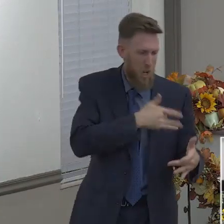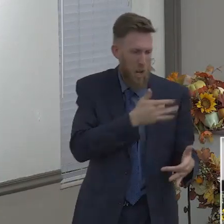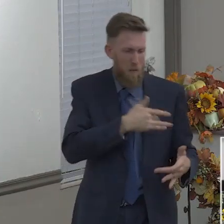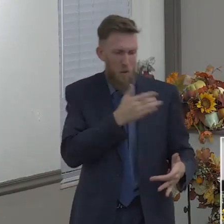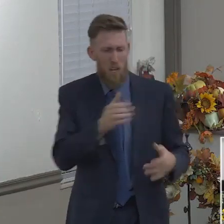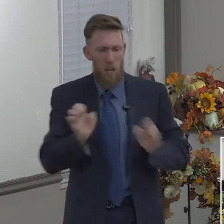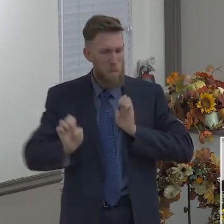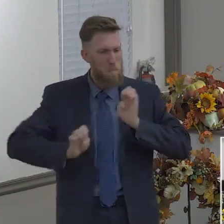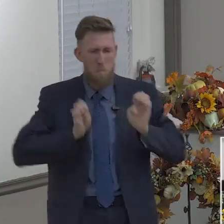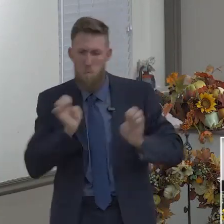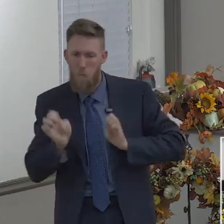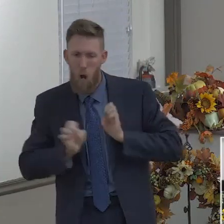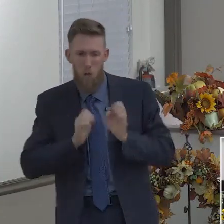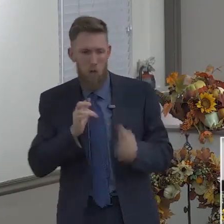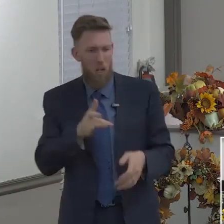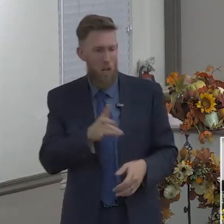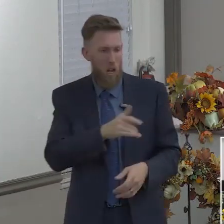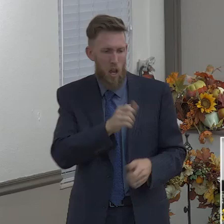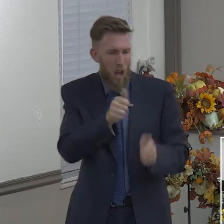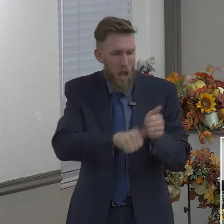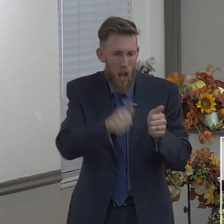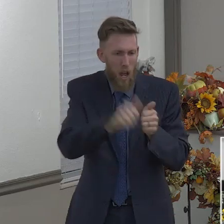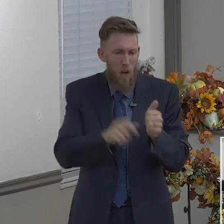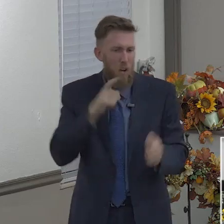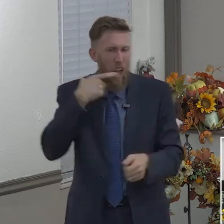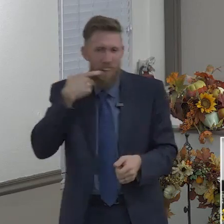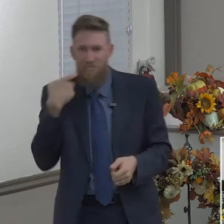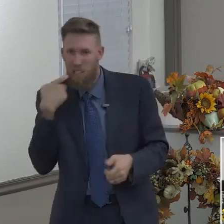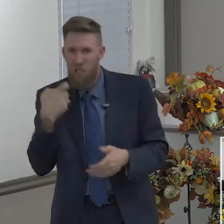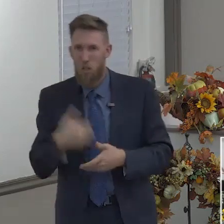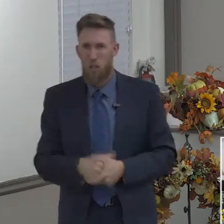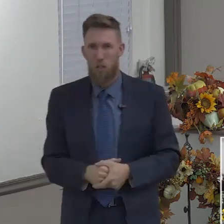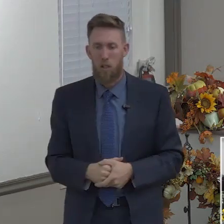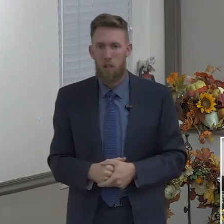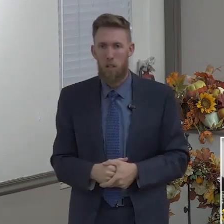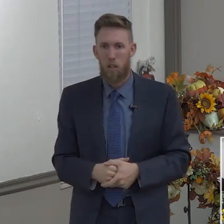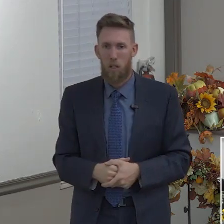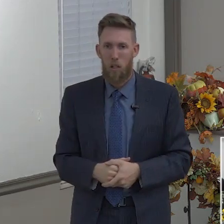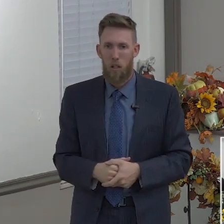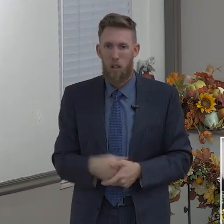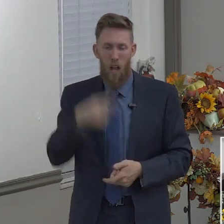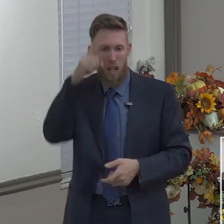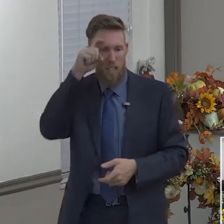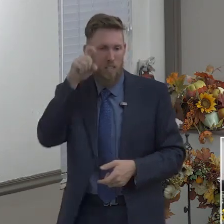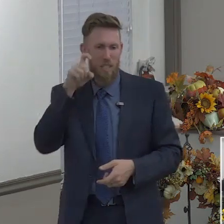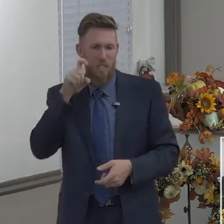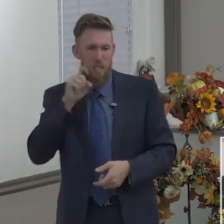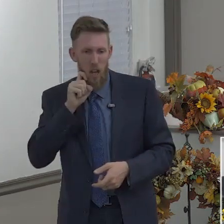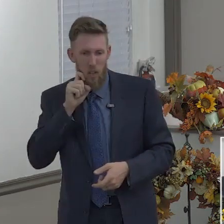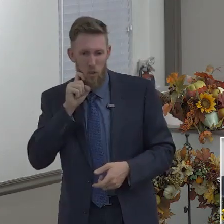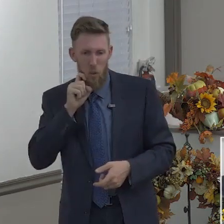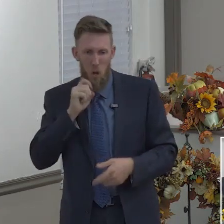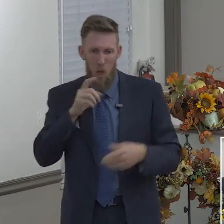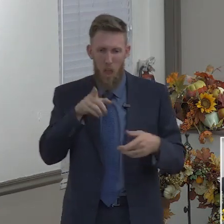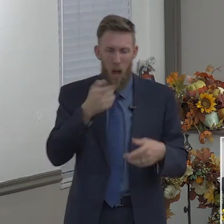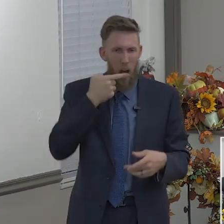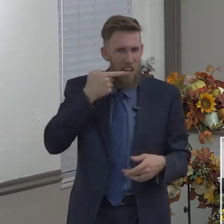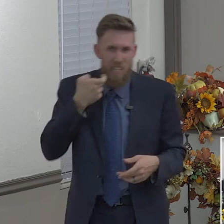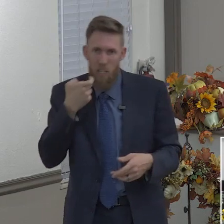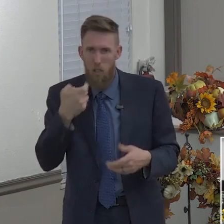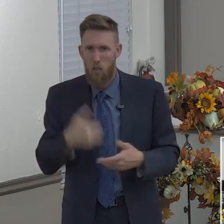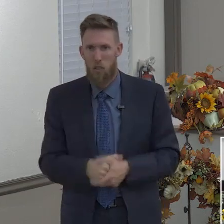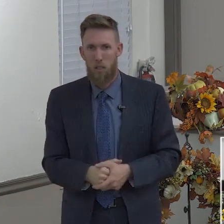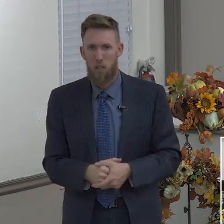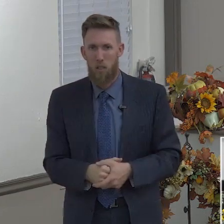just, you know, living life for self, the sexual addictions that are out there. And so there is a huge lack of temperance.